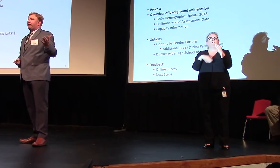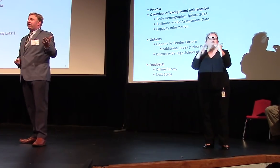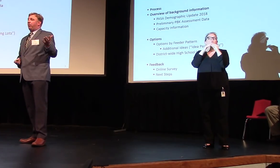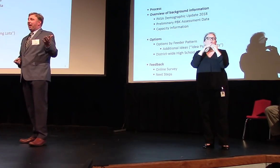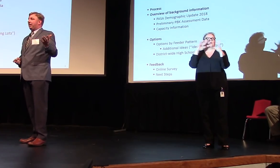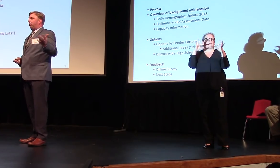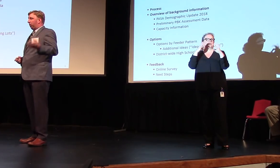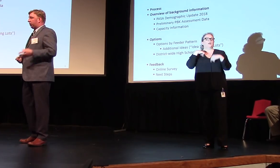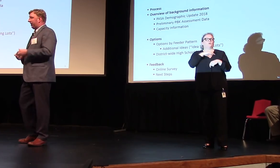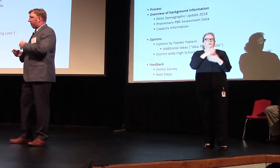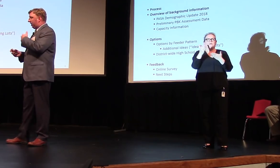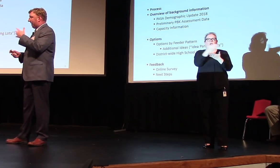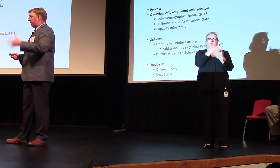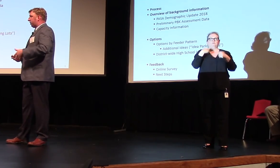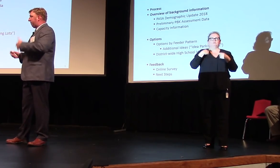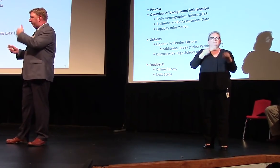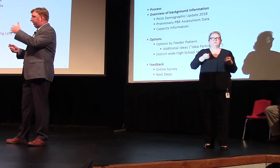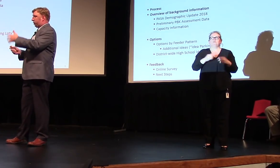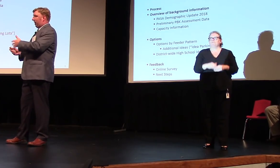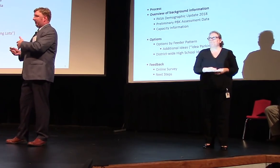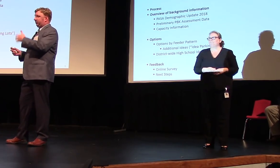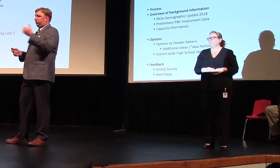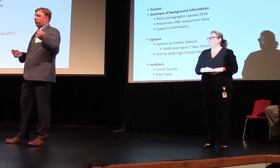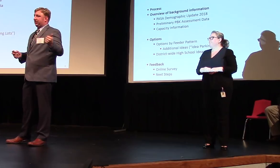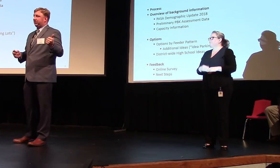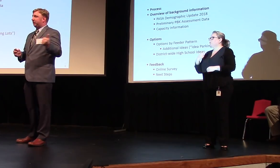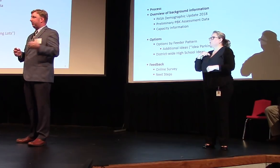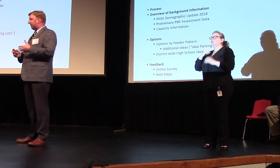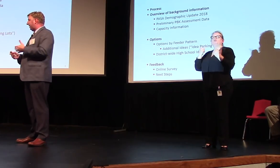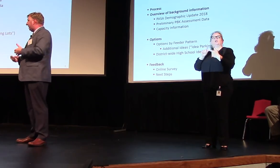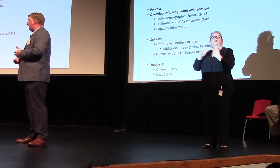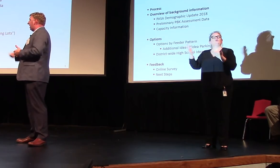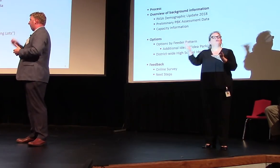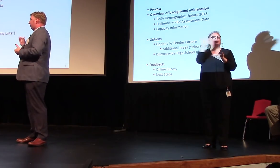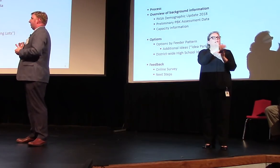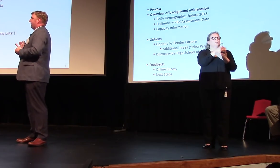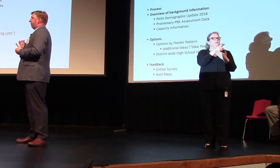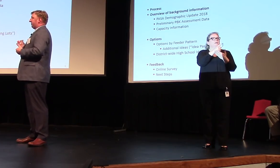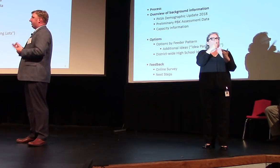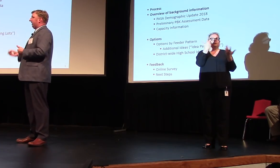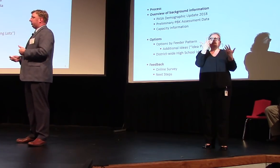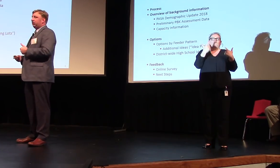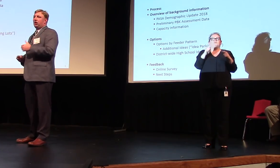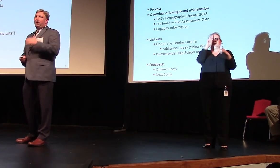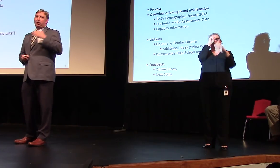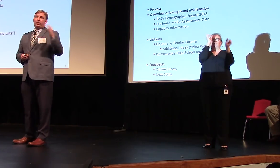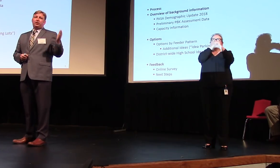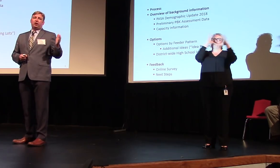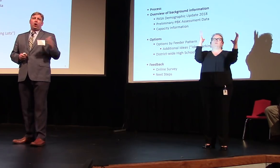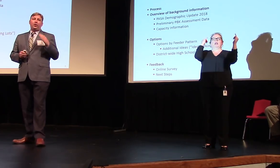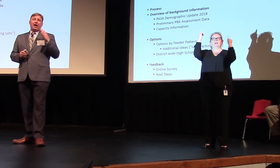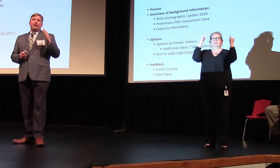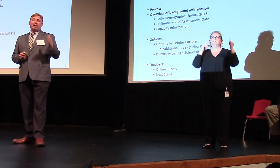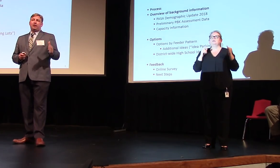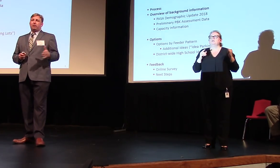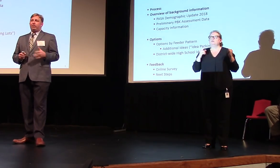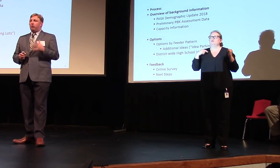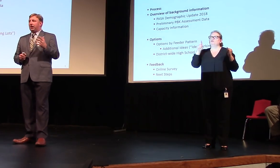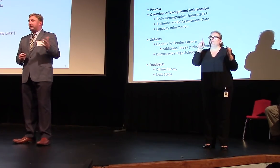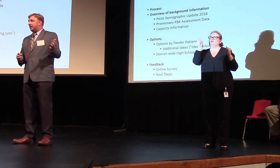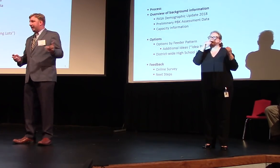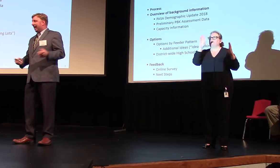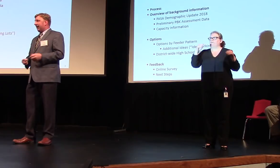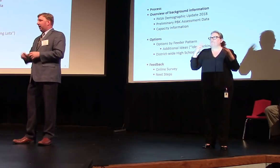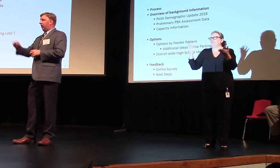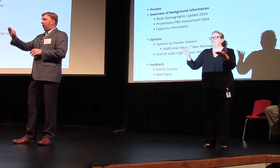not adding everything verbatim but we're trying to collect kind of those big picture ideas or suggestions that we see and work them into the presentation. But you can see all the ideas that